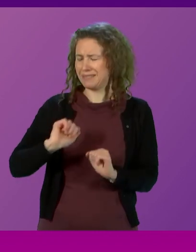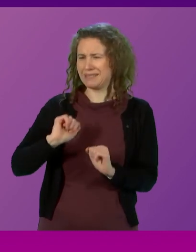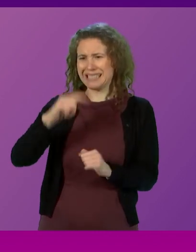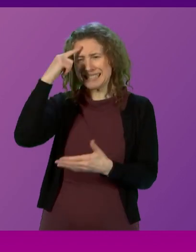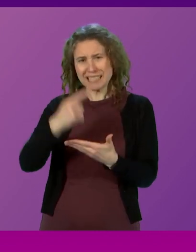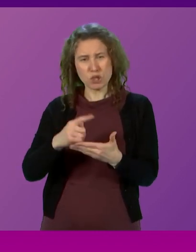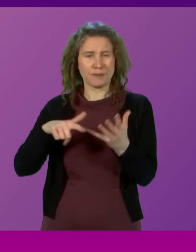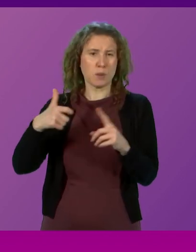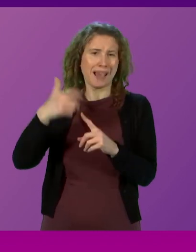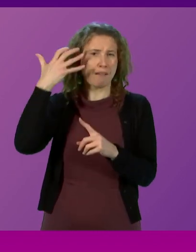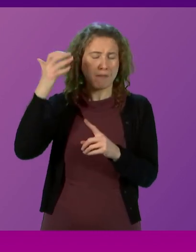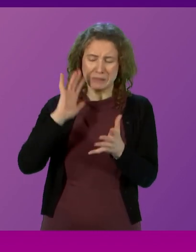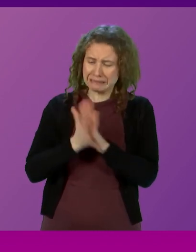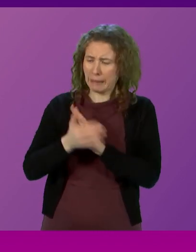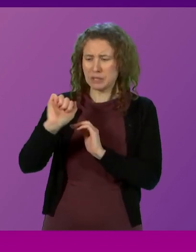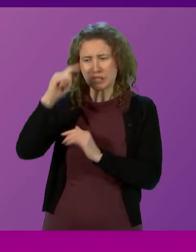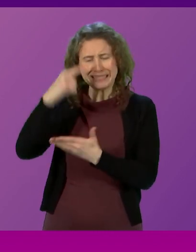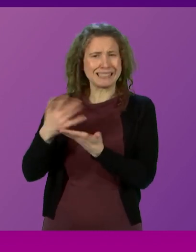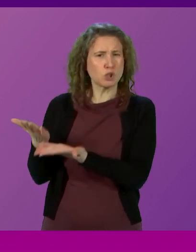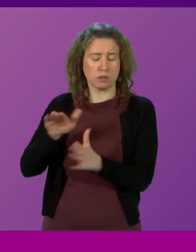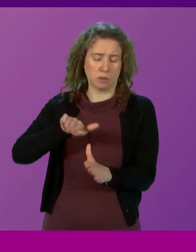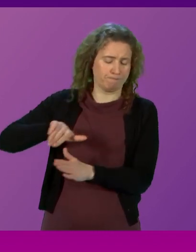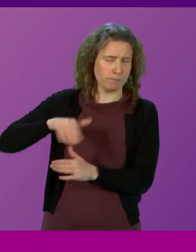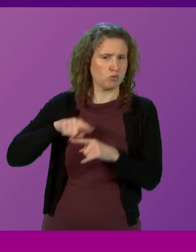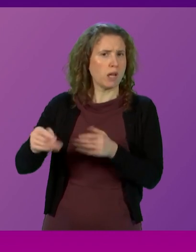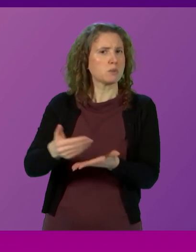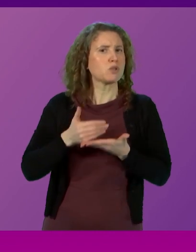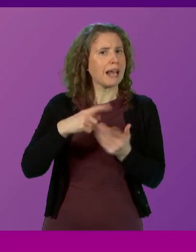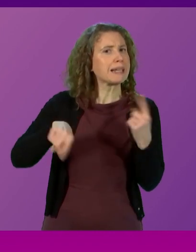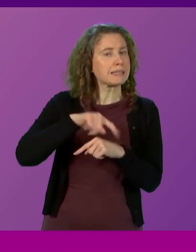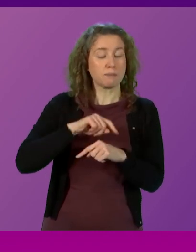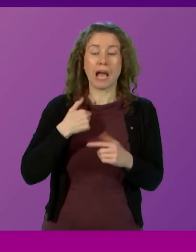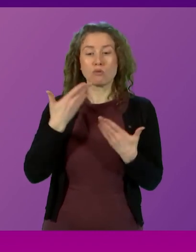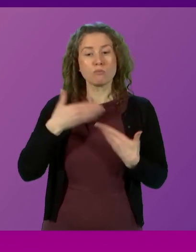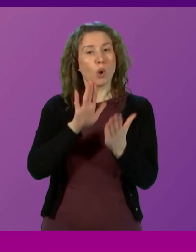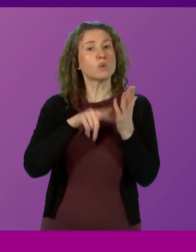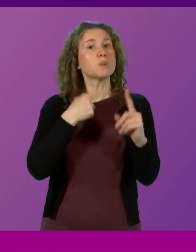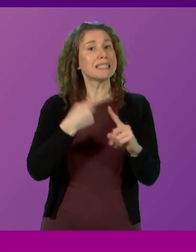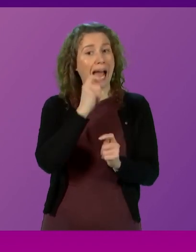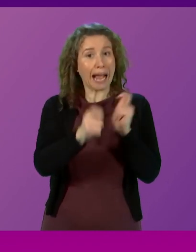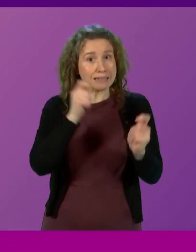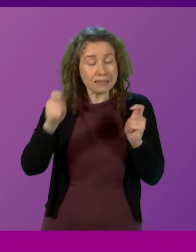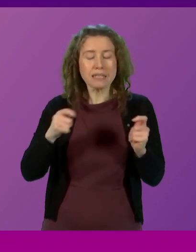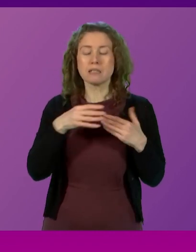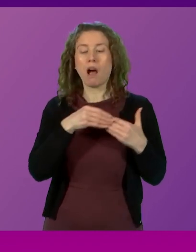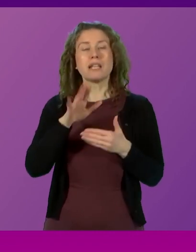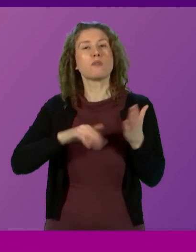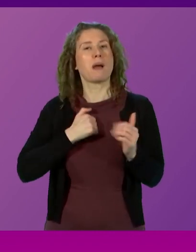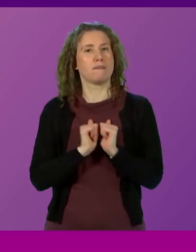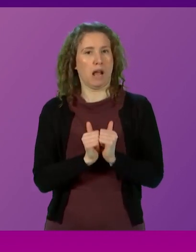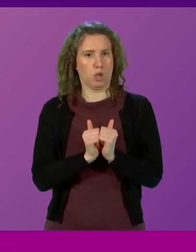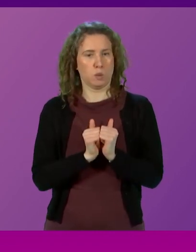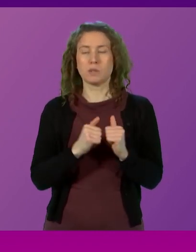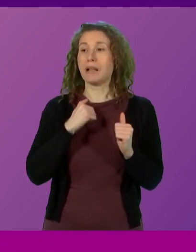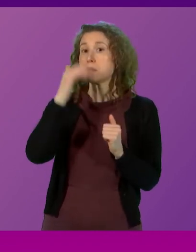of the United Kingdom Government. Our approach to taxation continues to be guided by our values and the